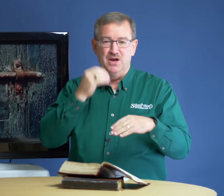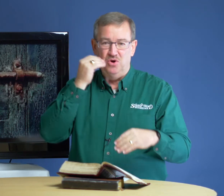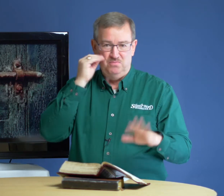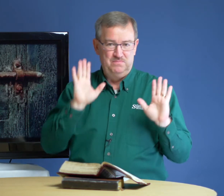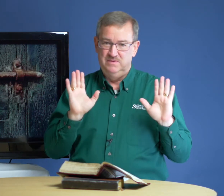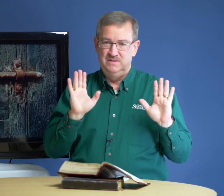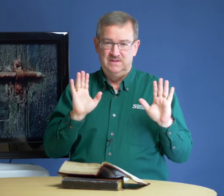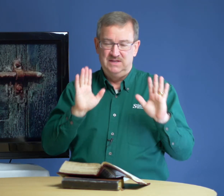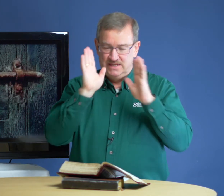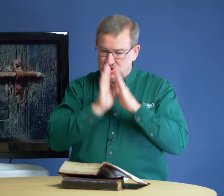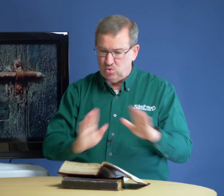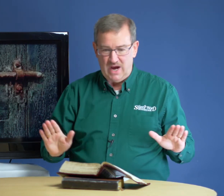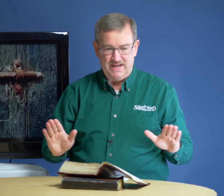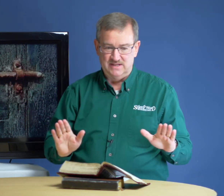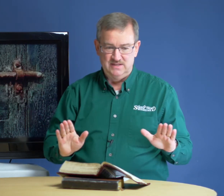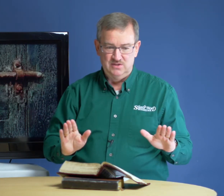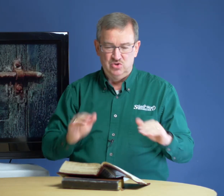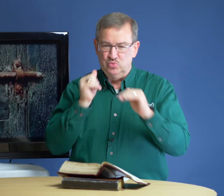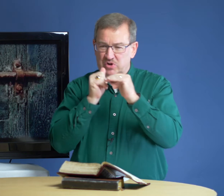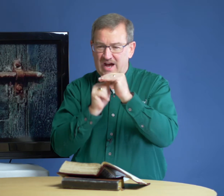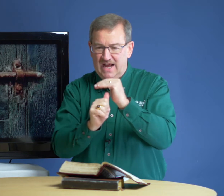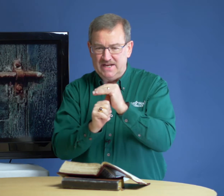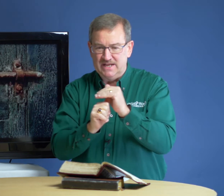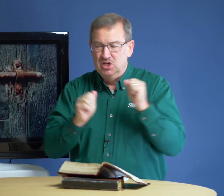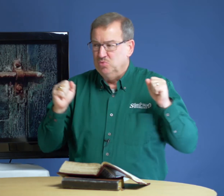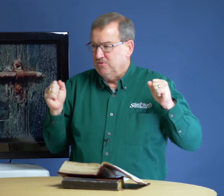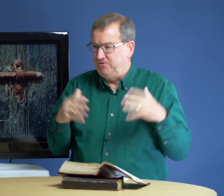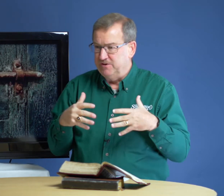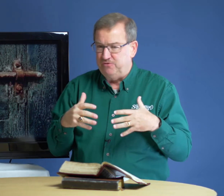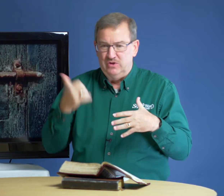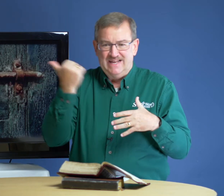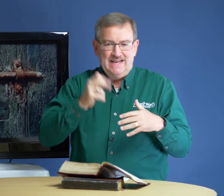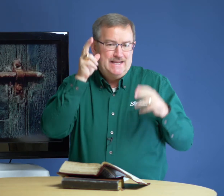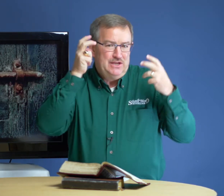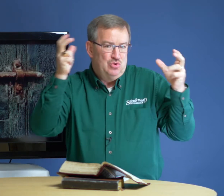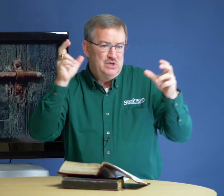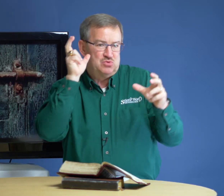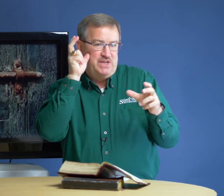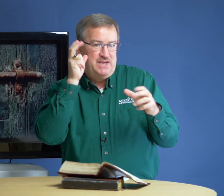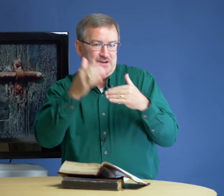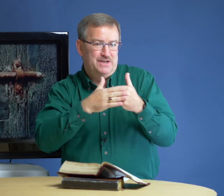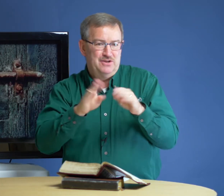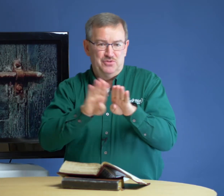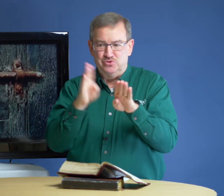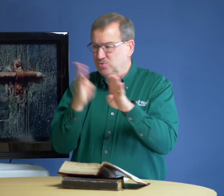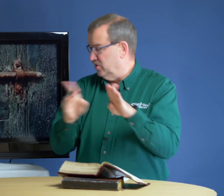home. It's quiet. We're hiding. We're fearful. Any noise we hear near the door,